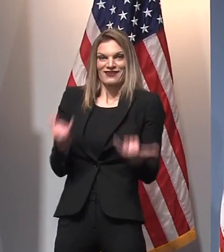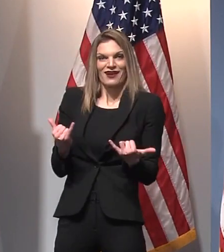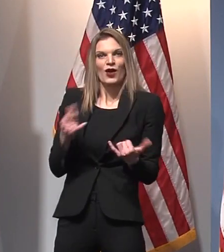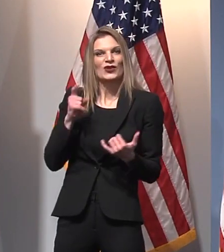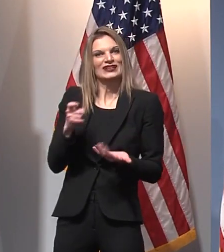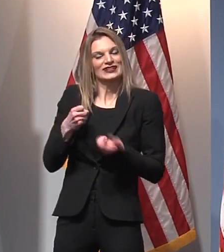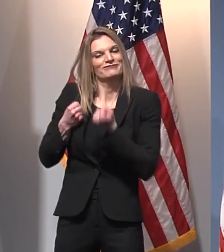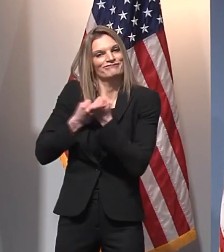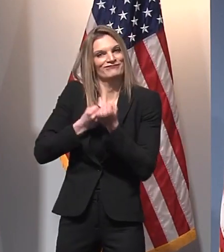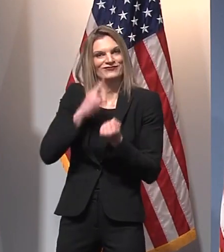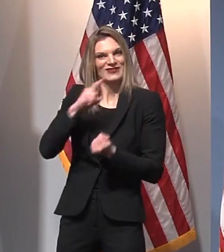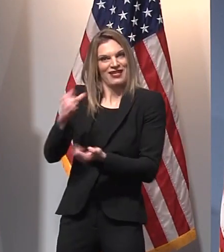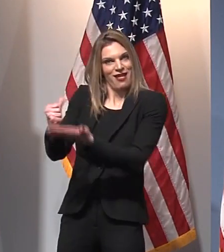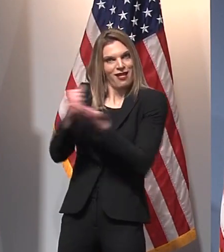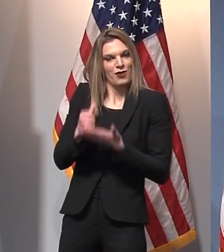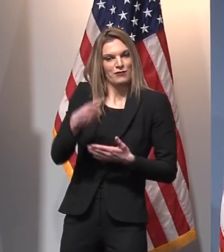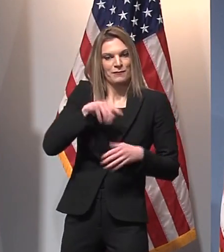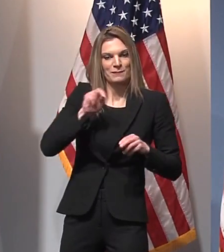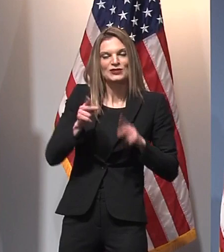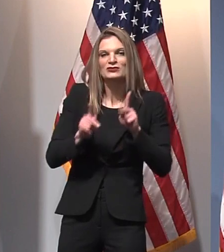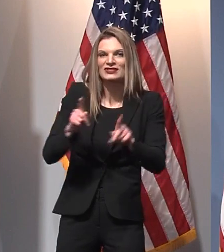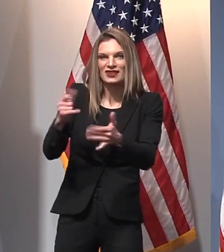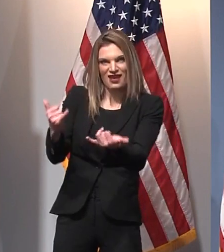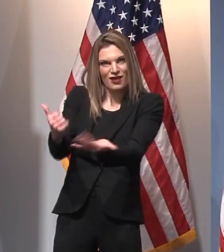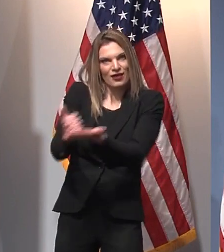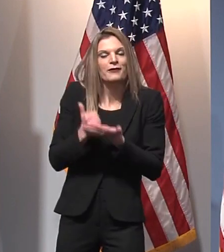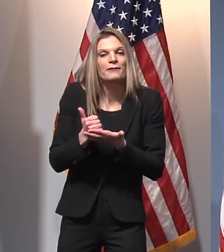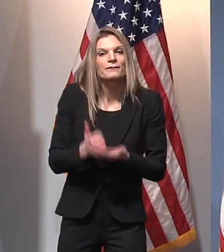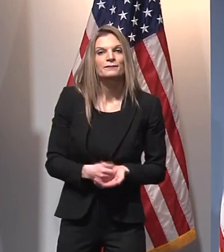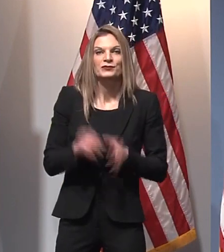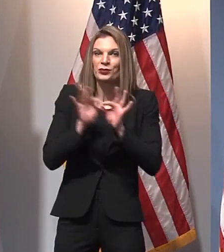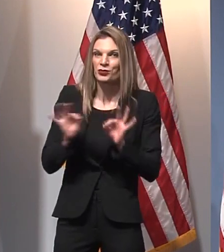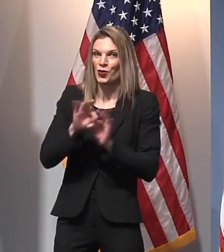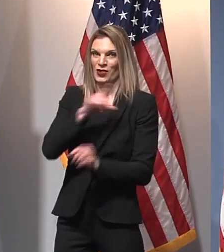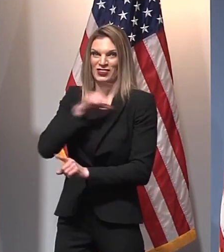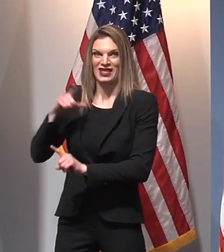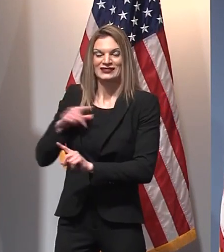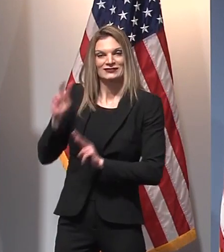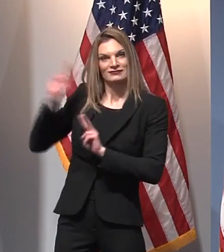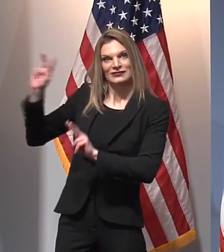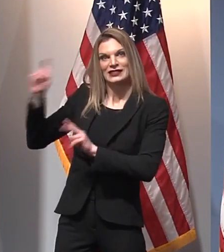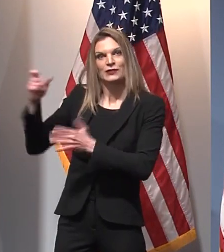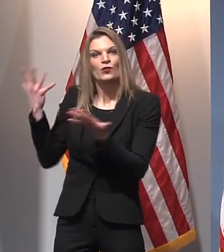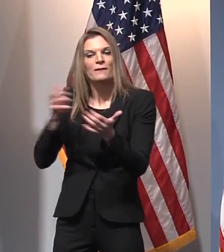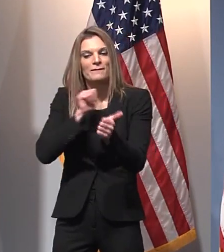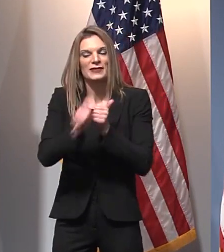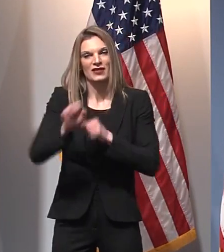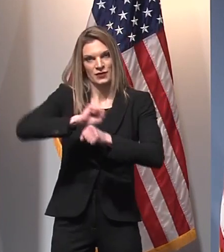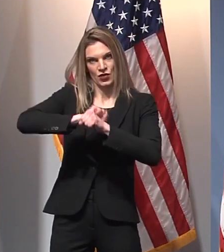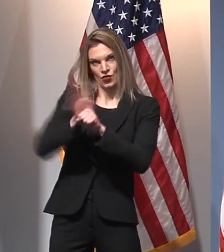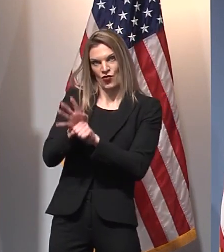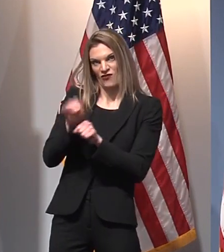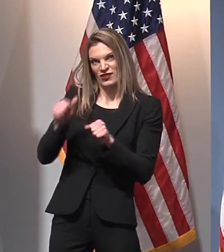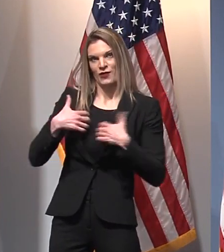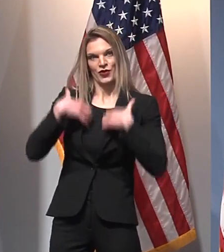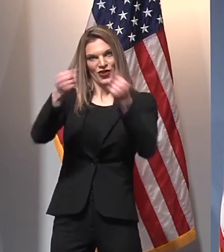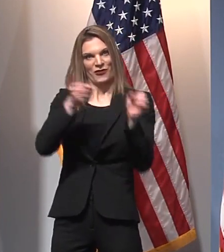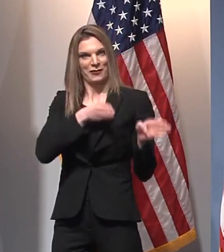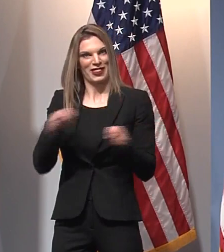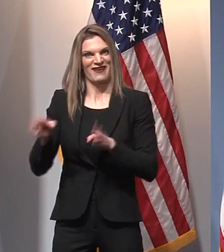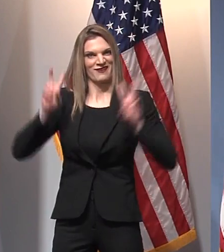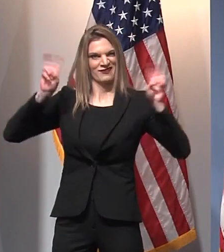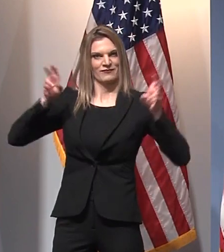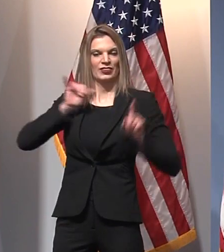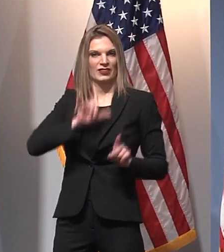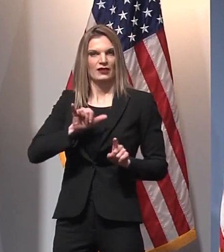it's so crucial that the legislature join forces with me and pass the Michigan COVID Recovery Plan. The plan will